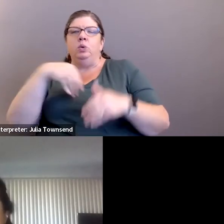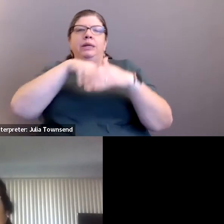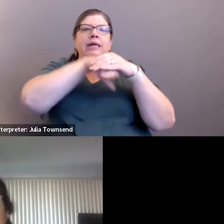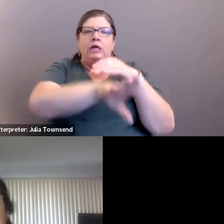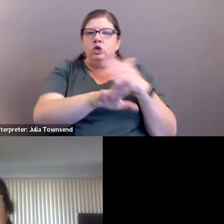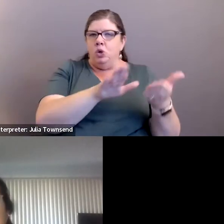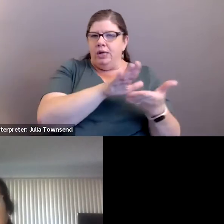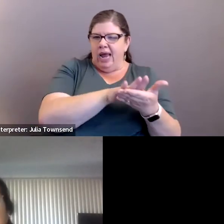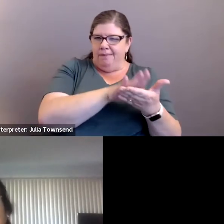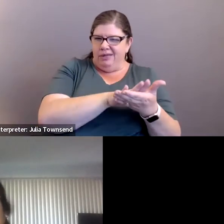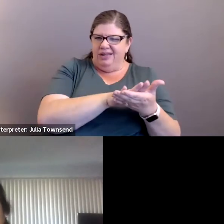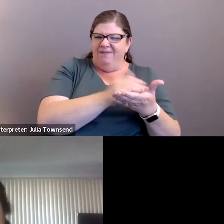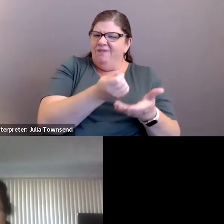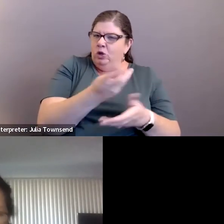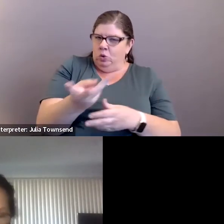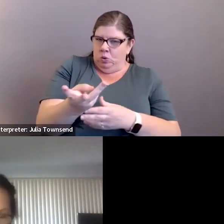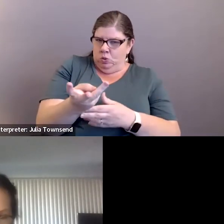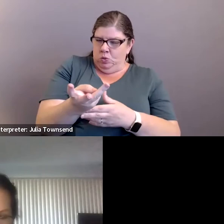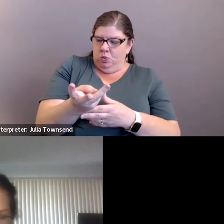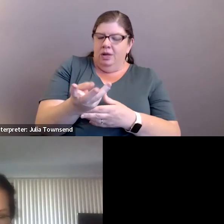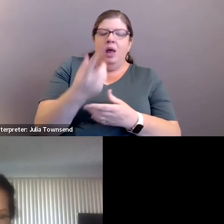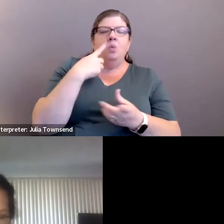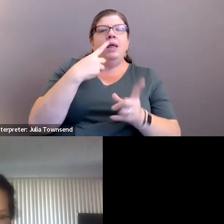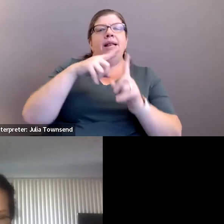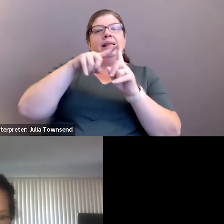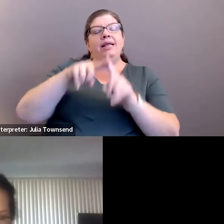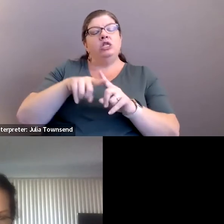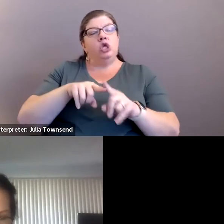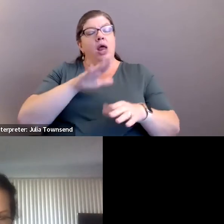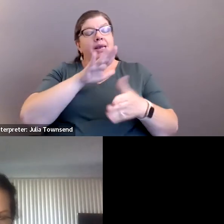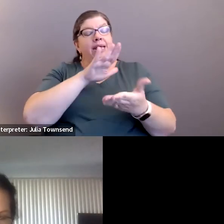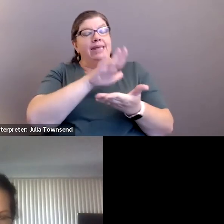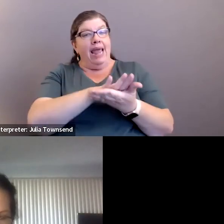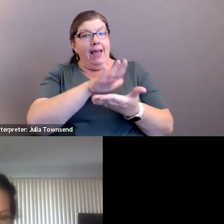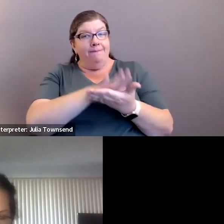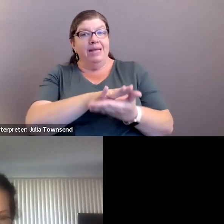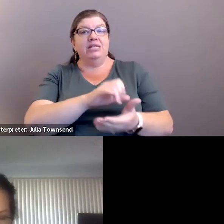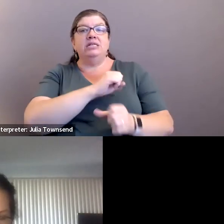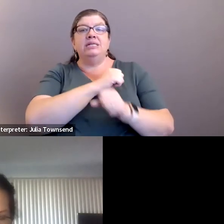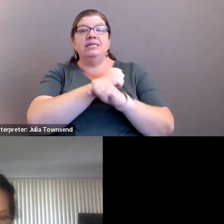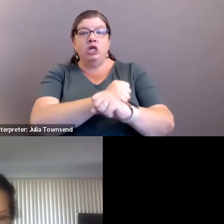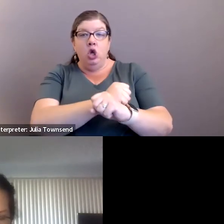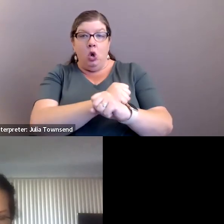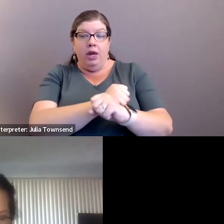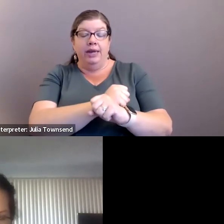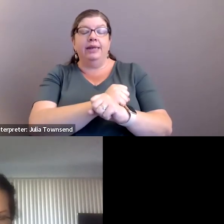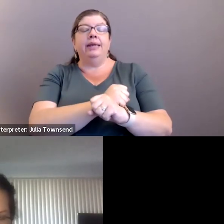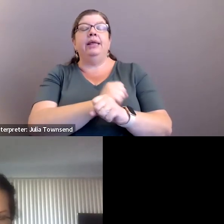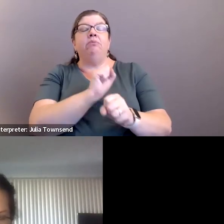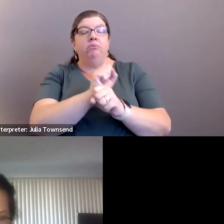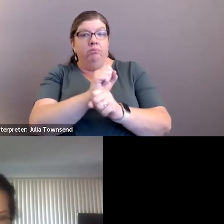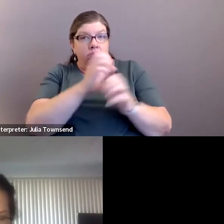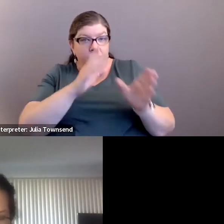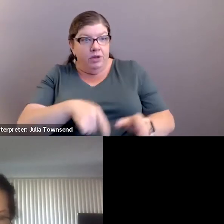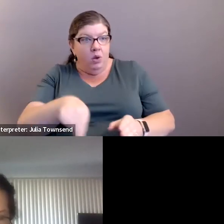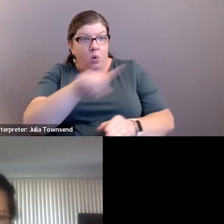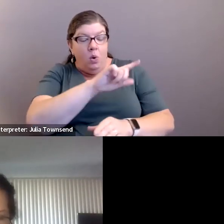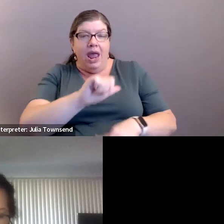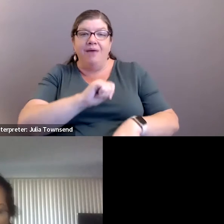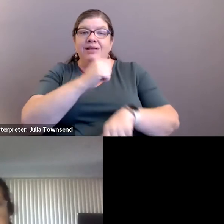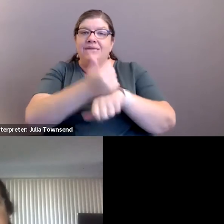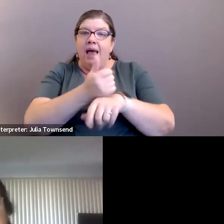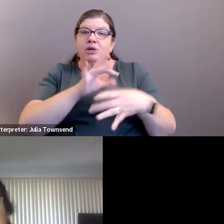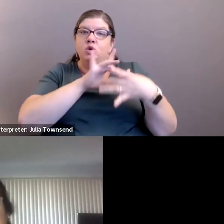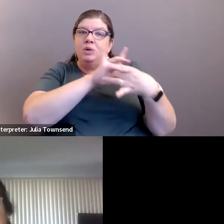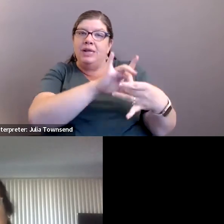campus. Instead, the model leans on campus security personnel who have established relationships with students